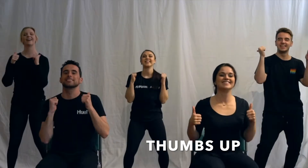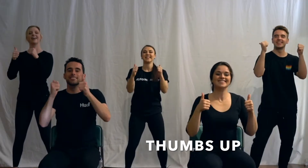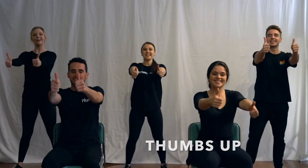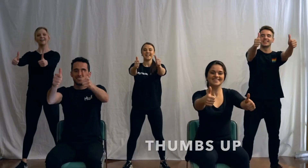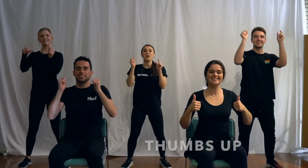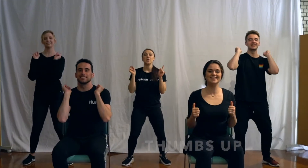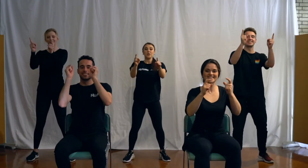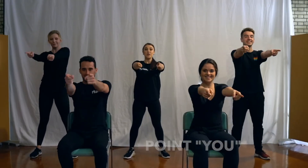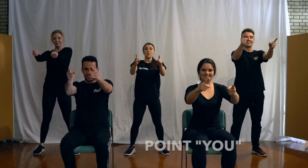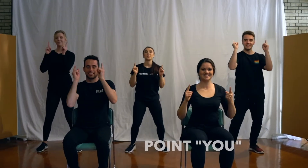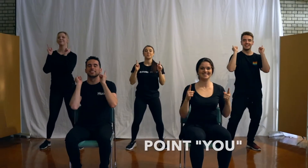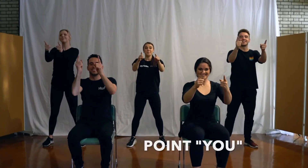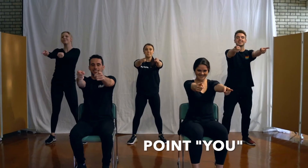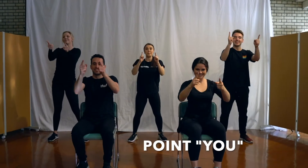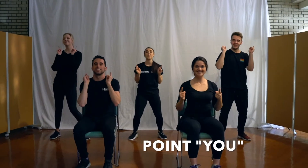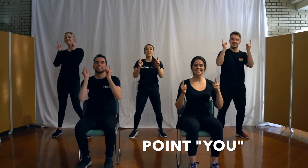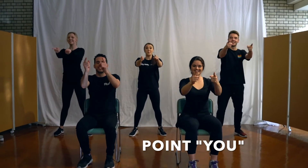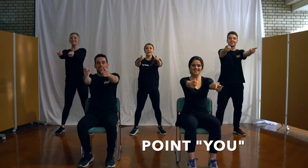E-peat!